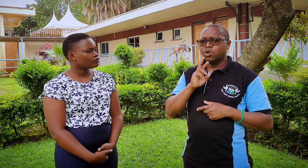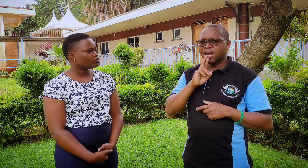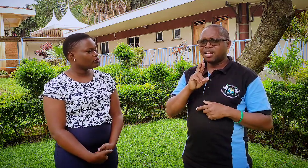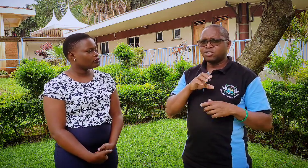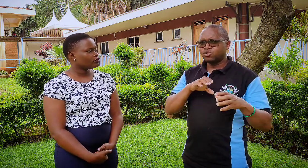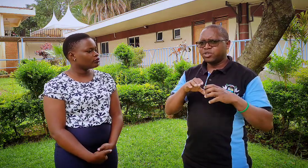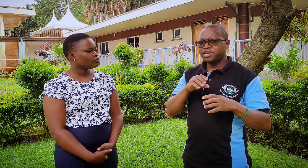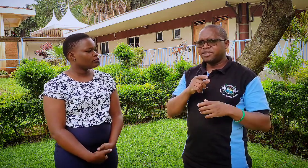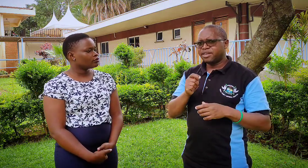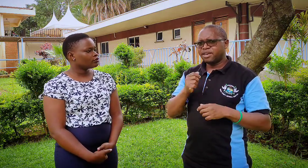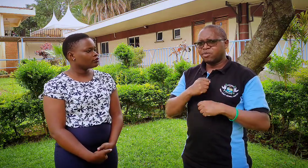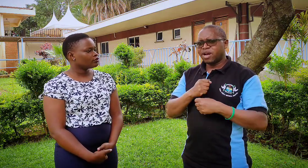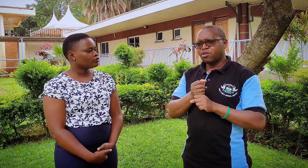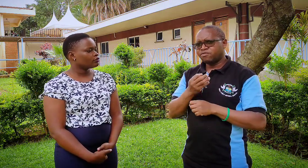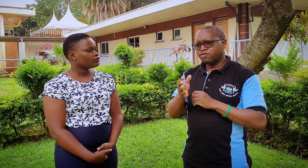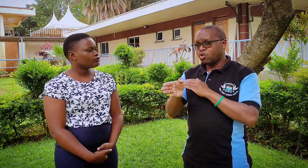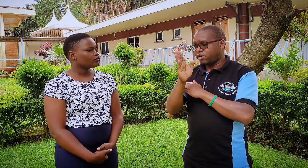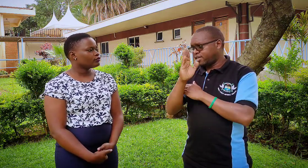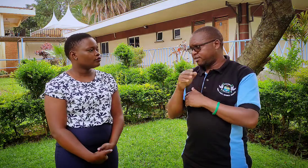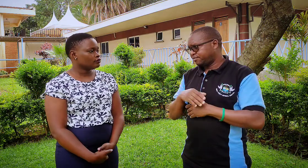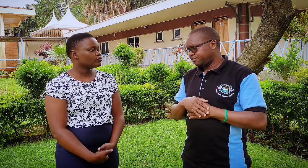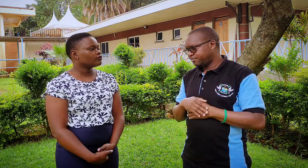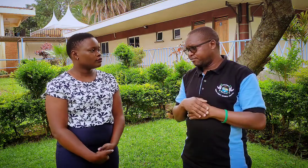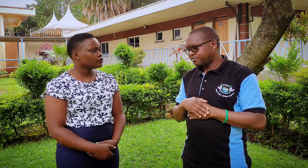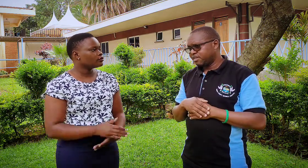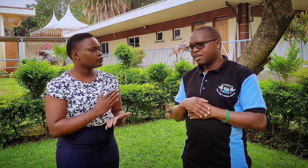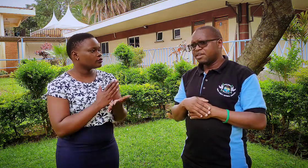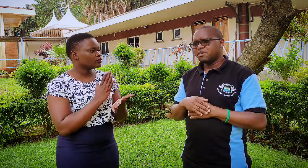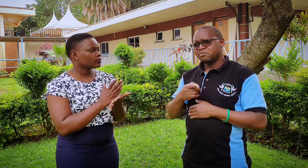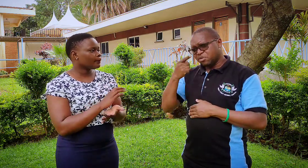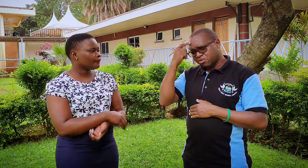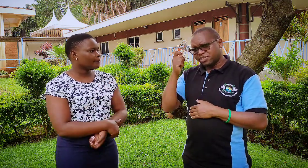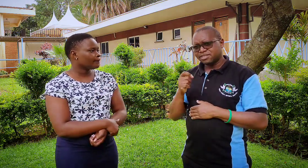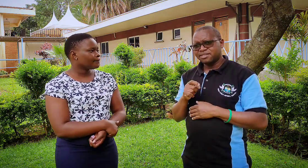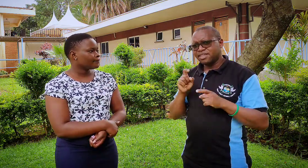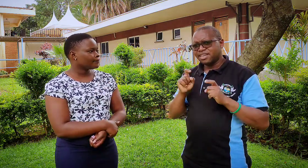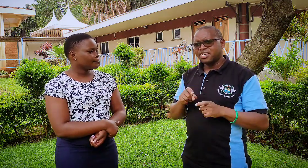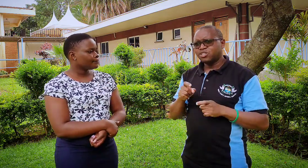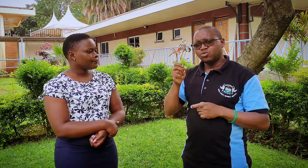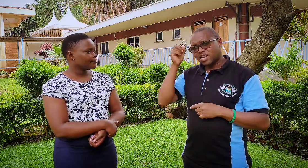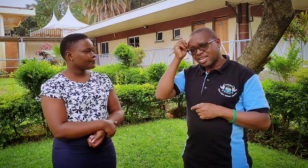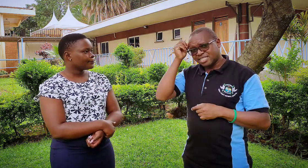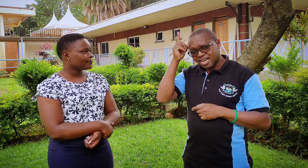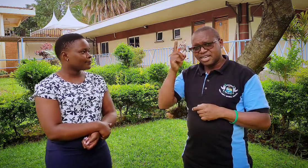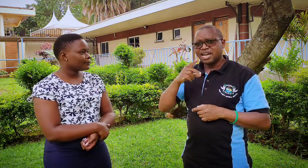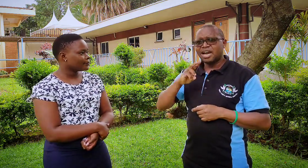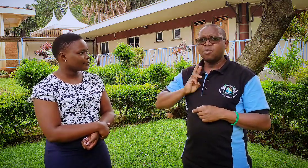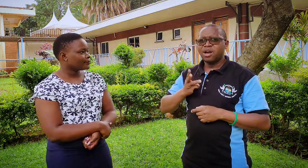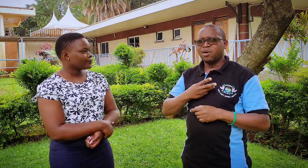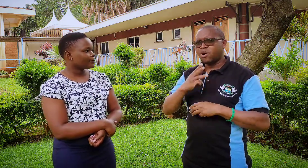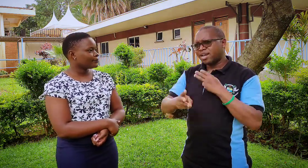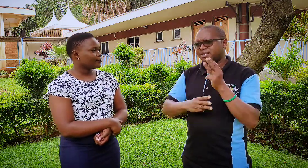are doing the work of God. Because they need to understand our word.